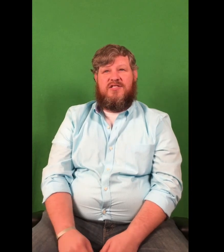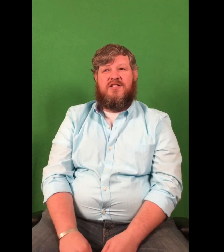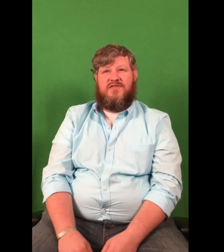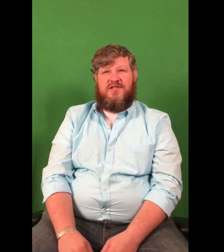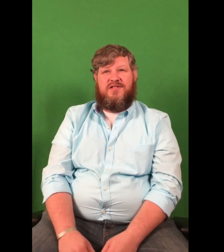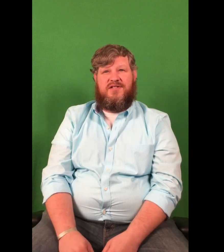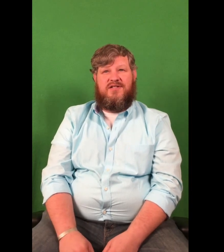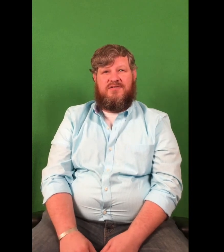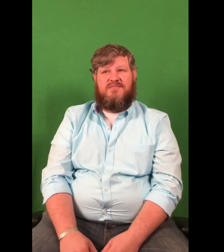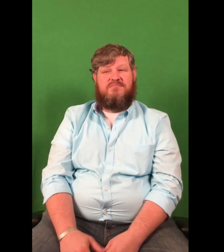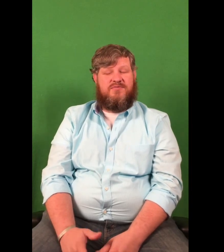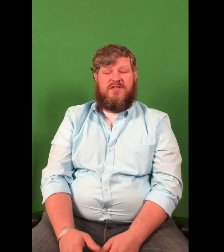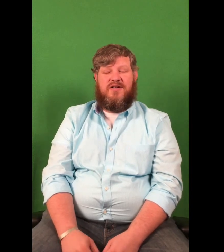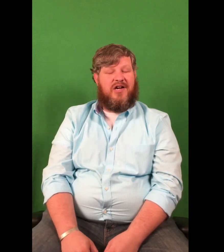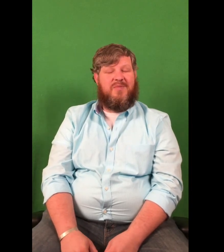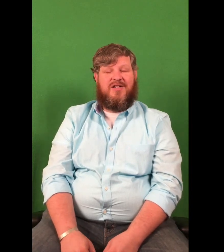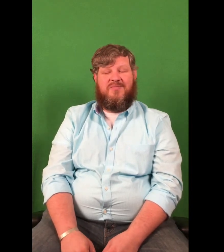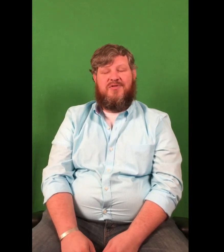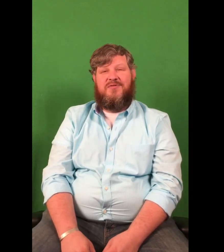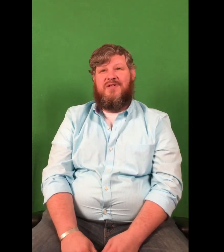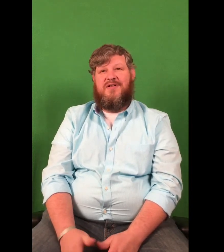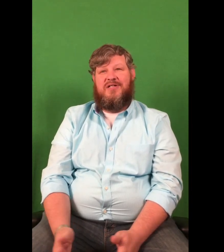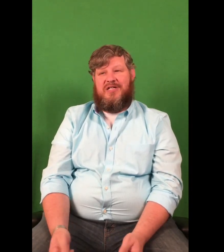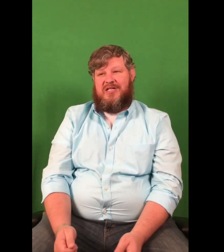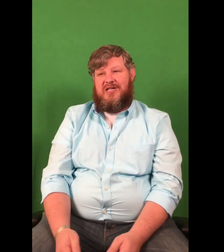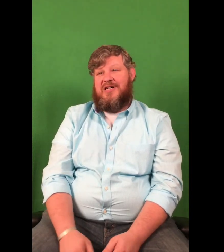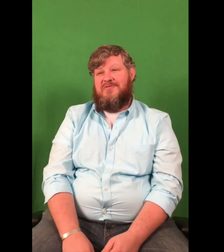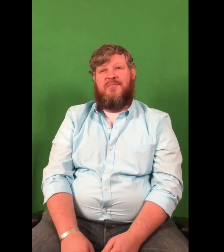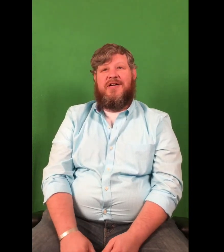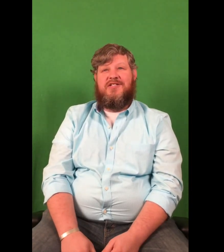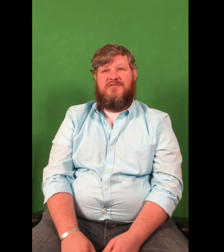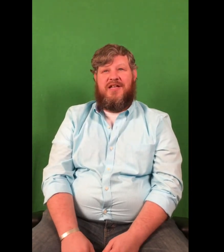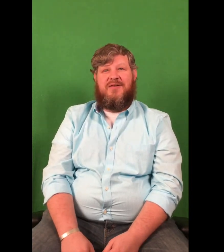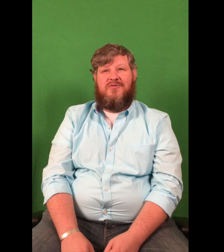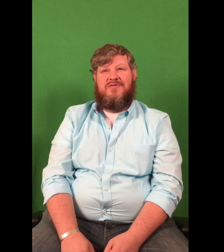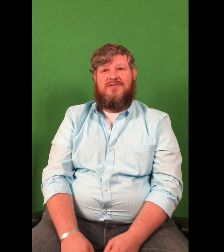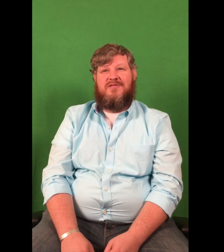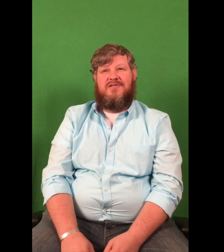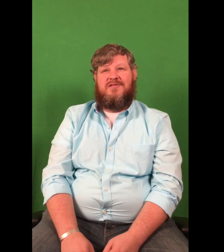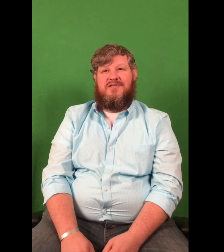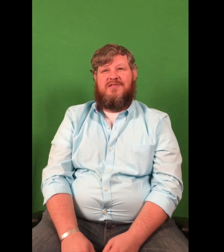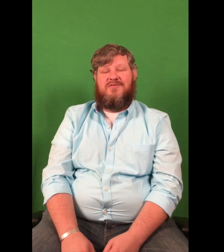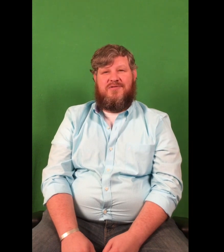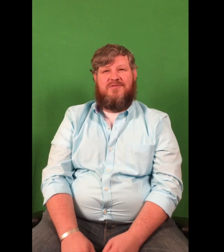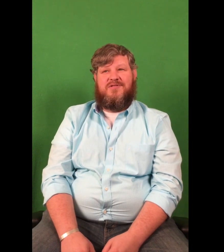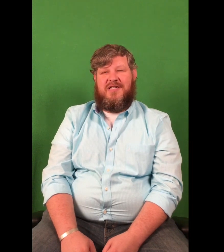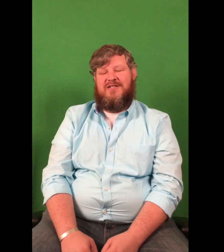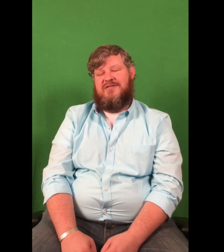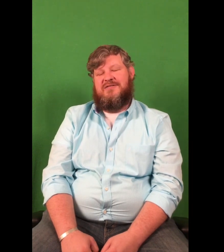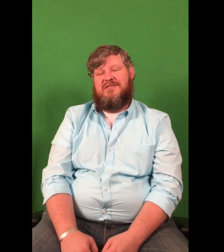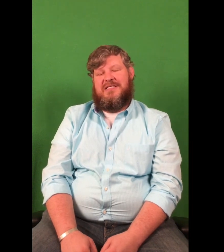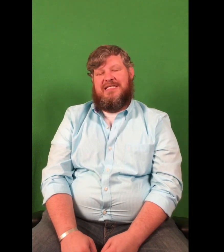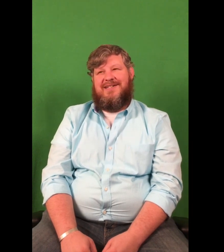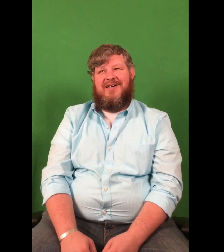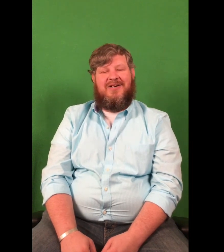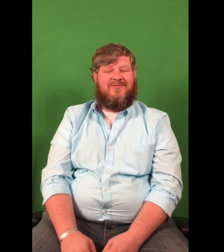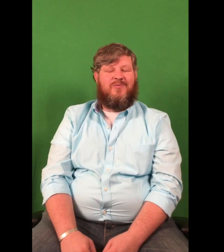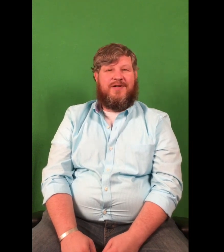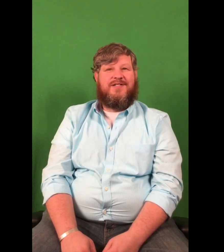sifting, you know, it was not uncommon to come through remains of an animal, which was kind of weird